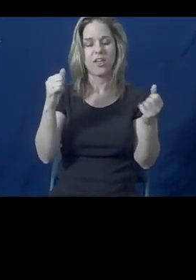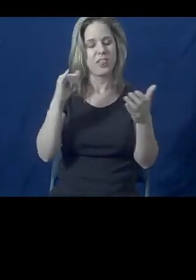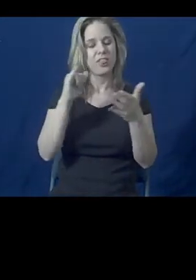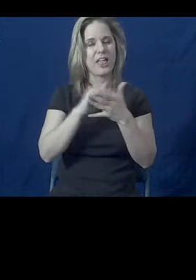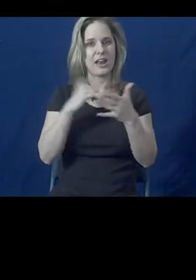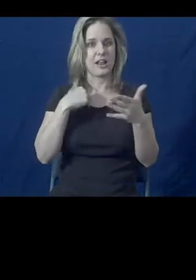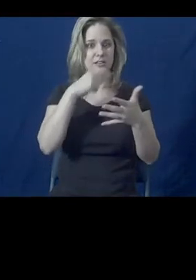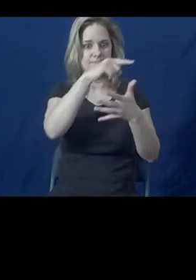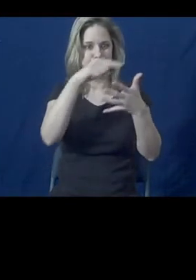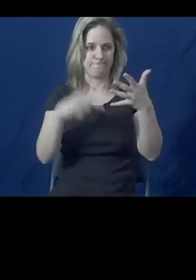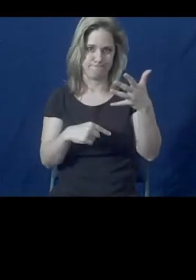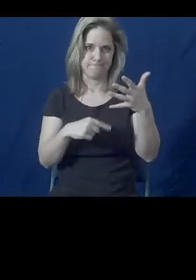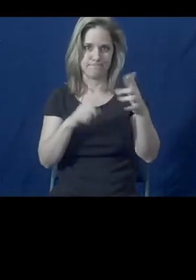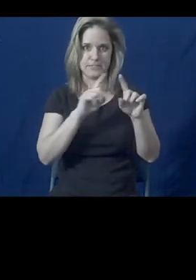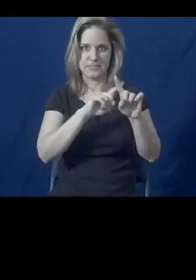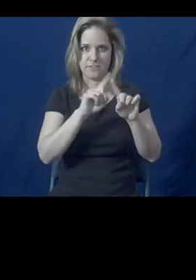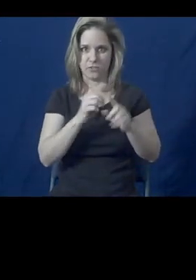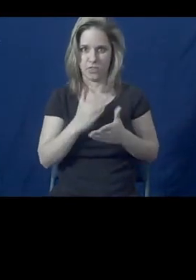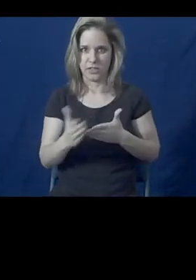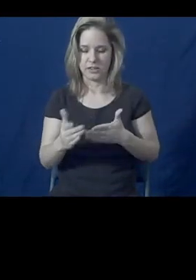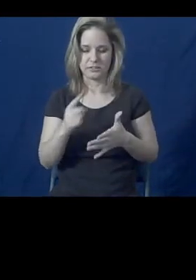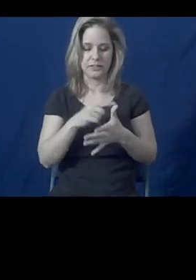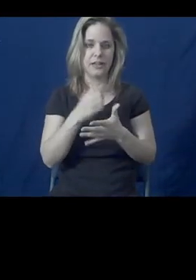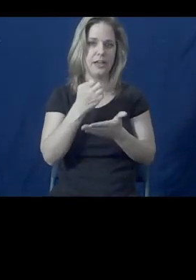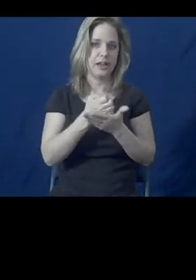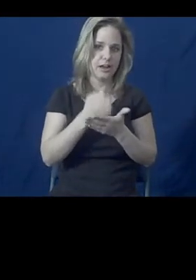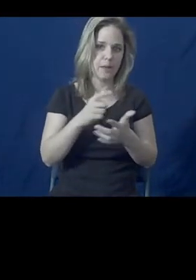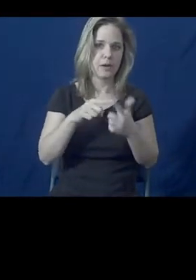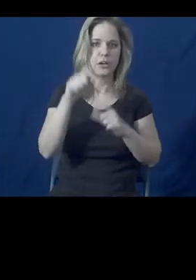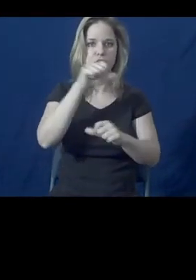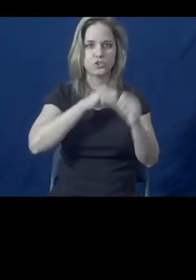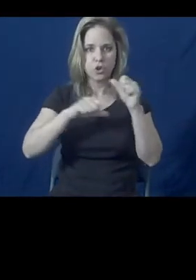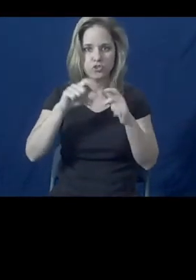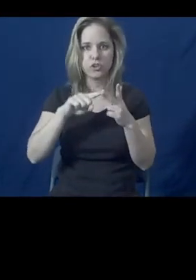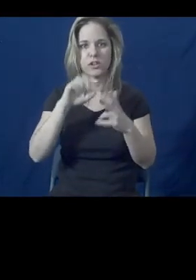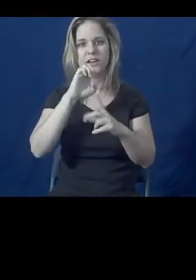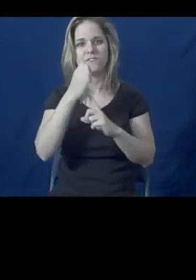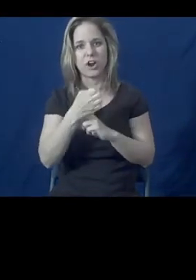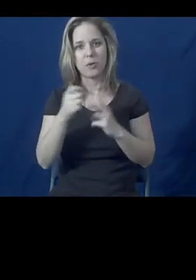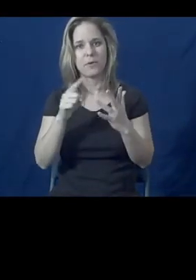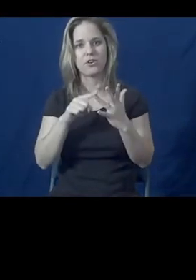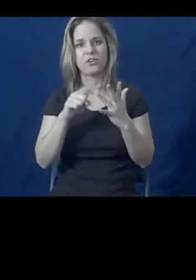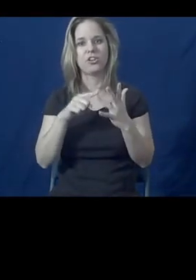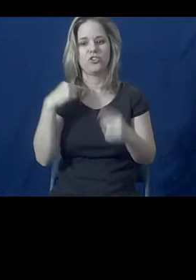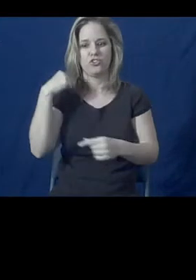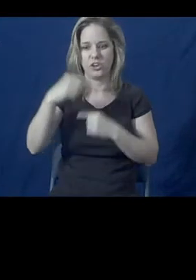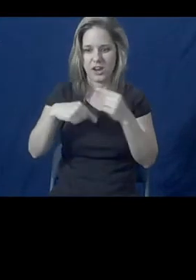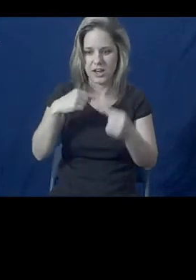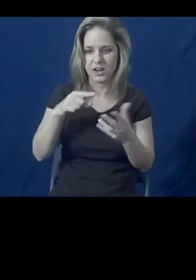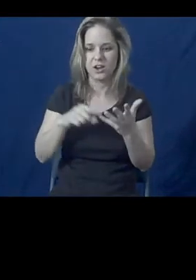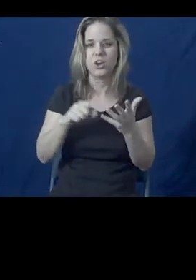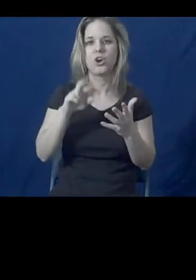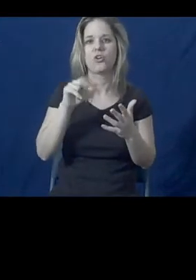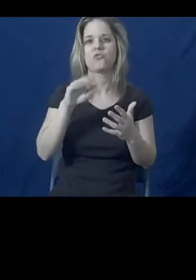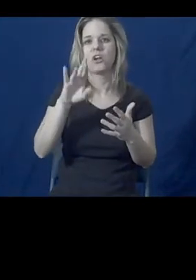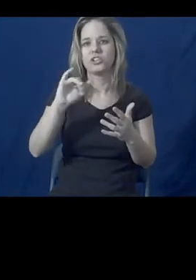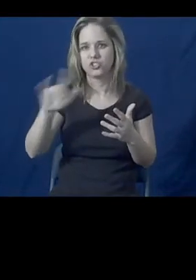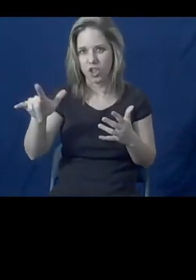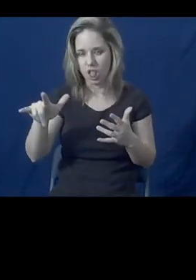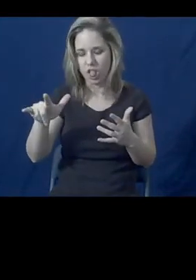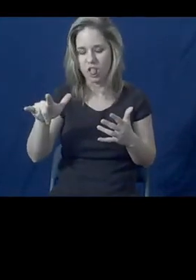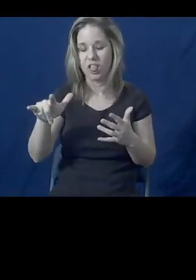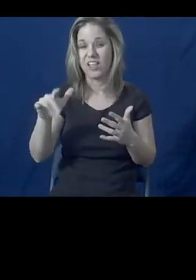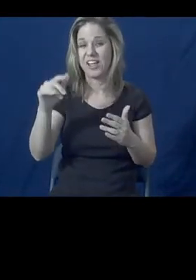many different determinants, economic, social, environmental, genetic, racial factors, and that these factors